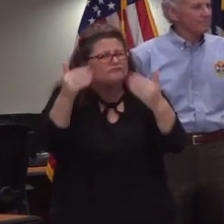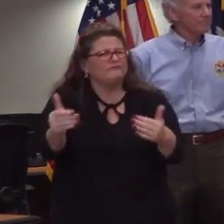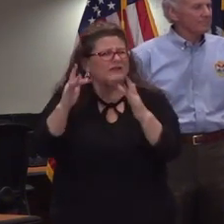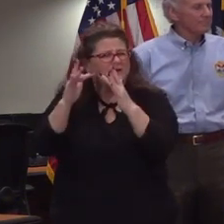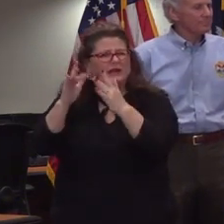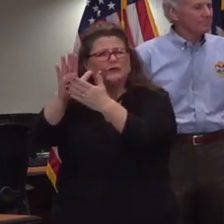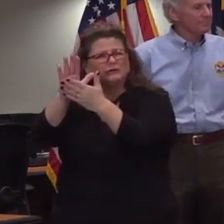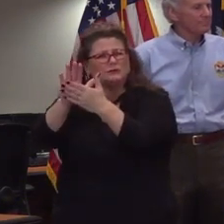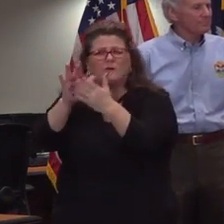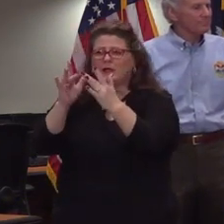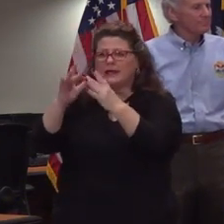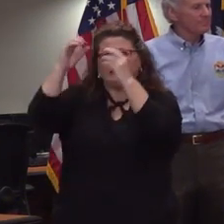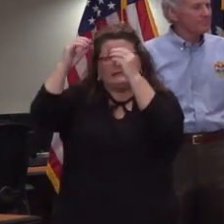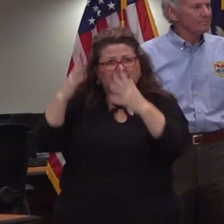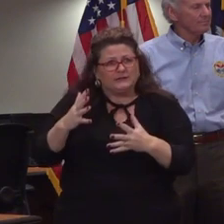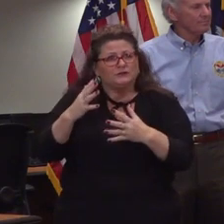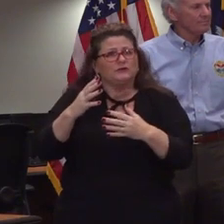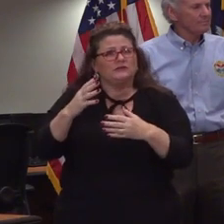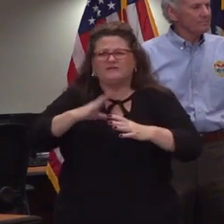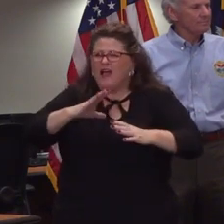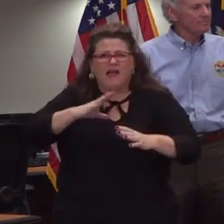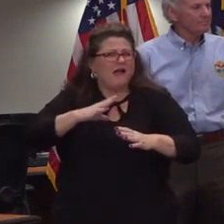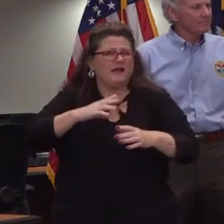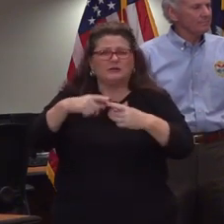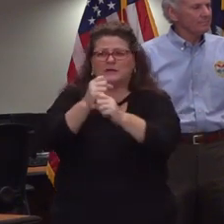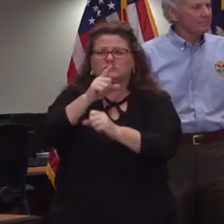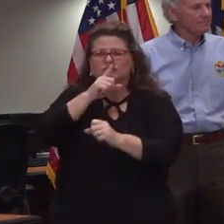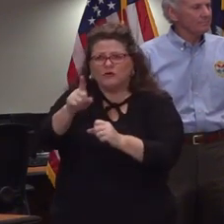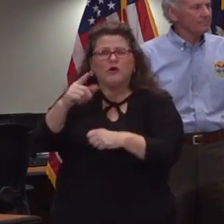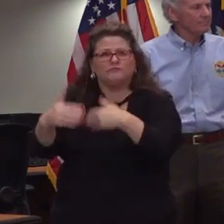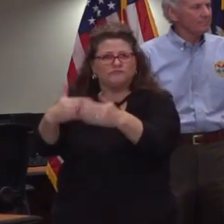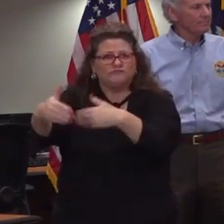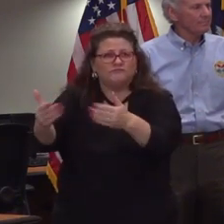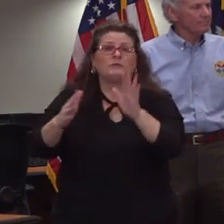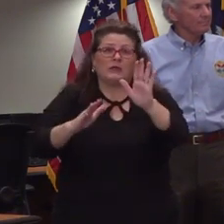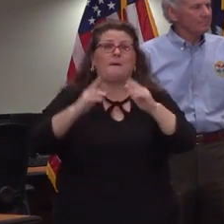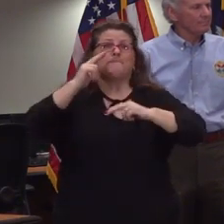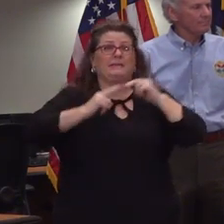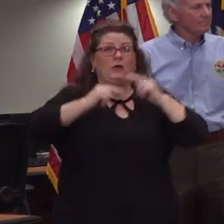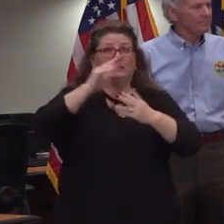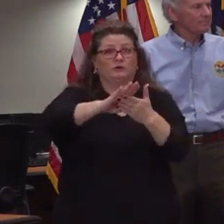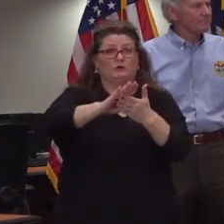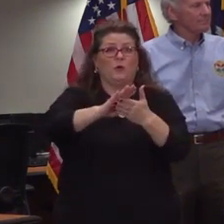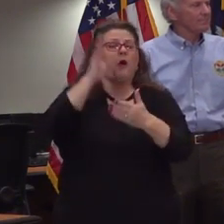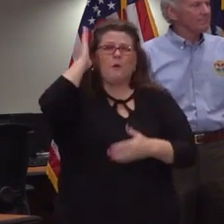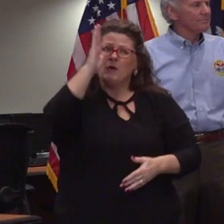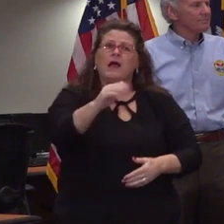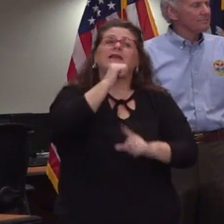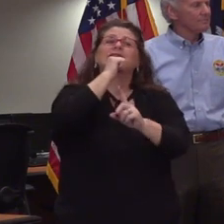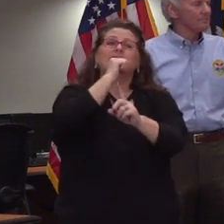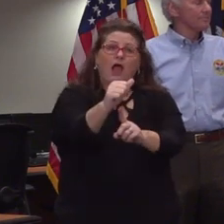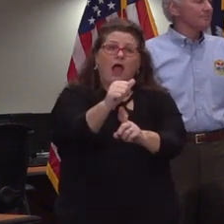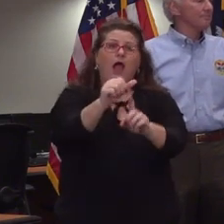we can work together to make sure that all students are moving forward our buildings will not open for the rest of the year but